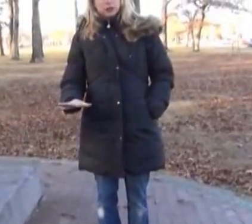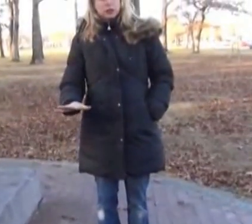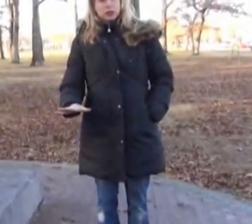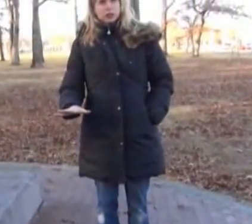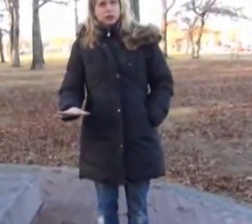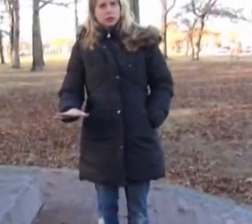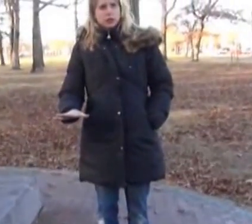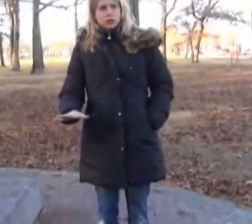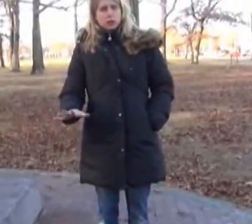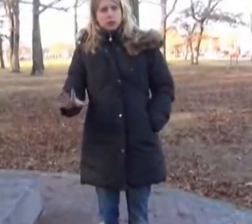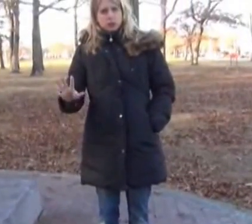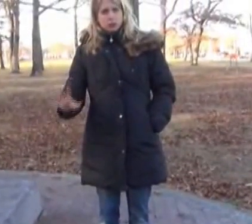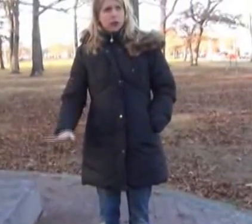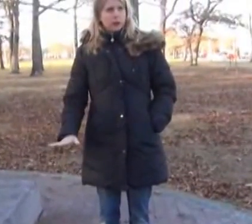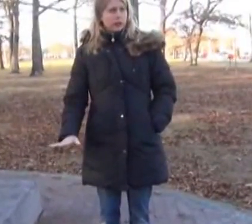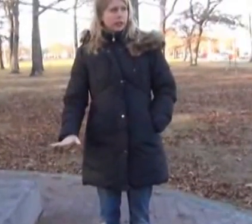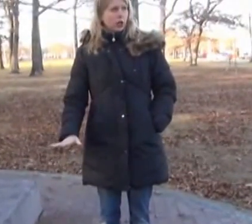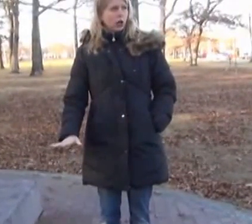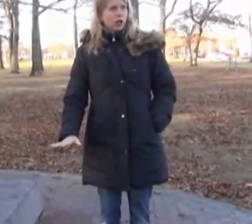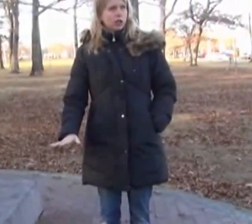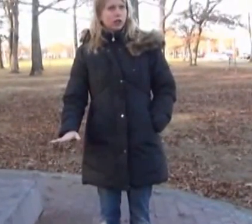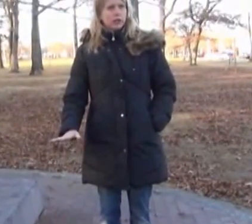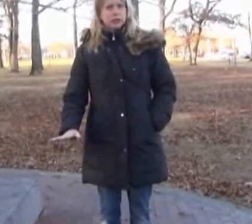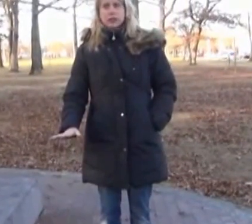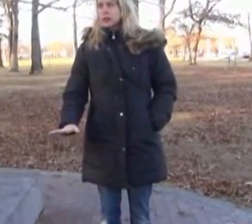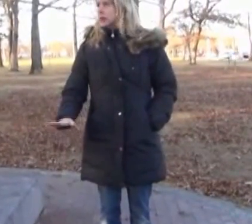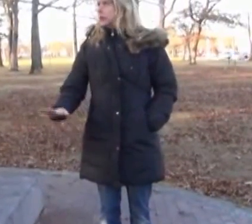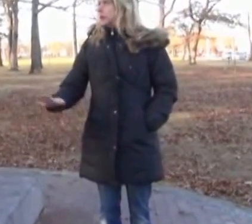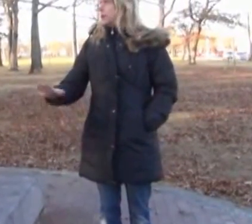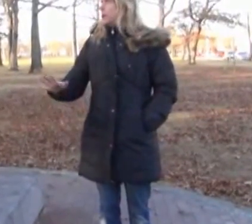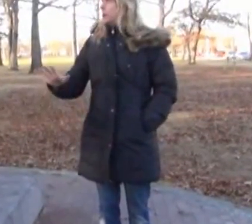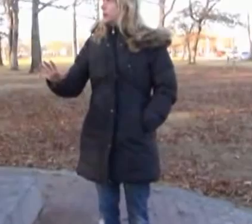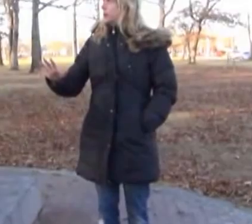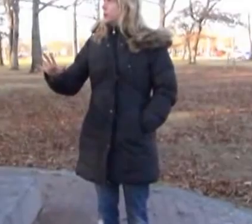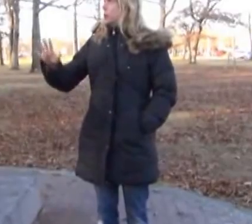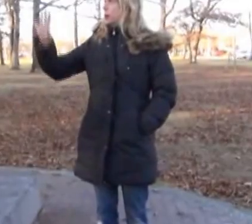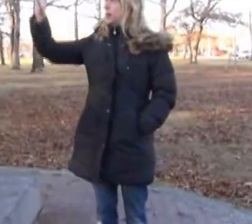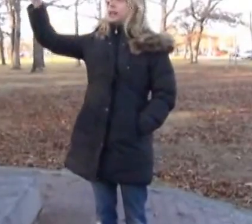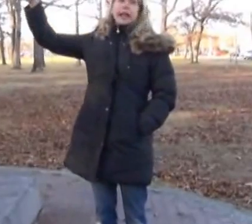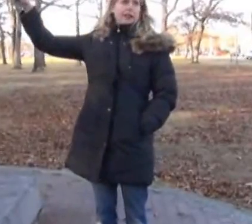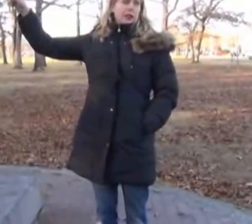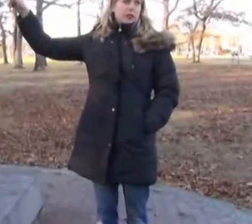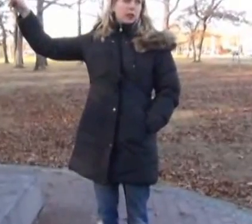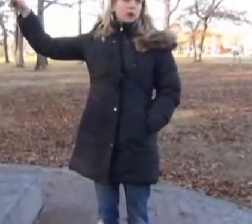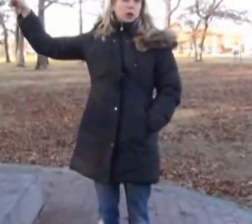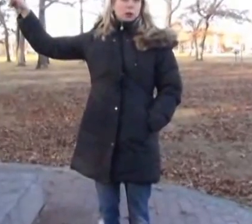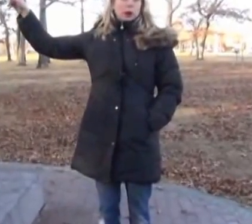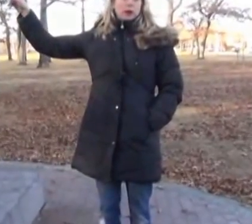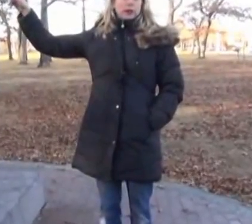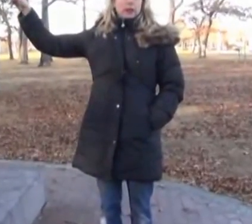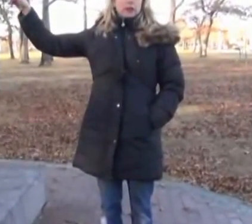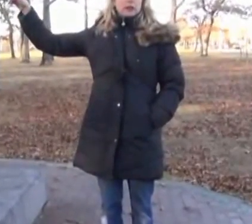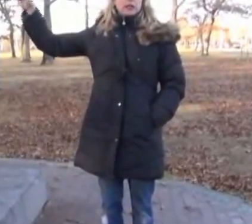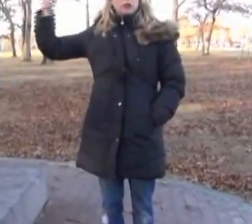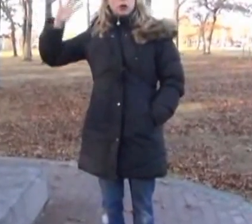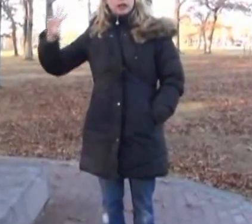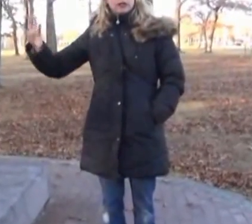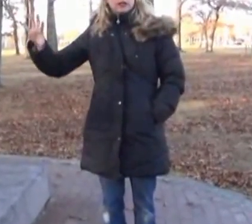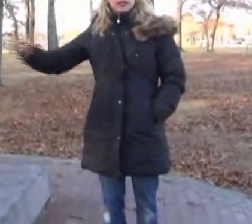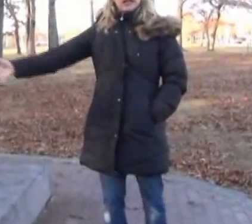representing the Holocaust. So when he came to the sculpture department, he wanted, he